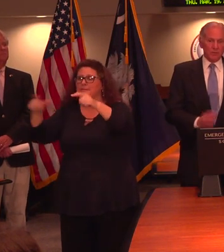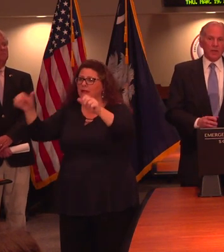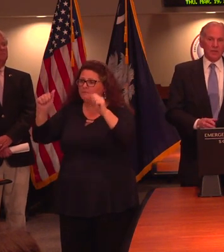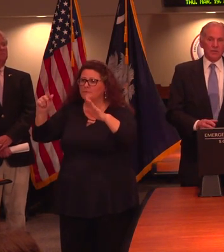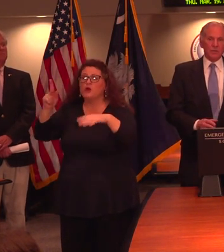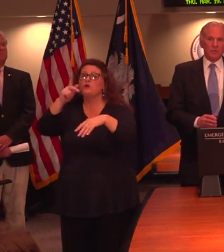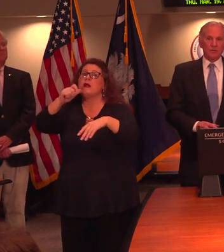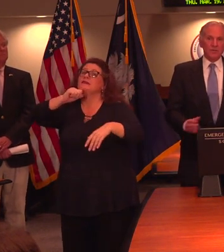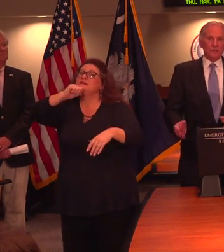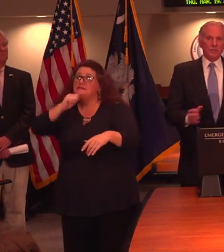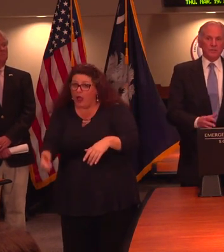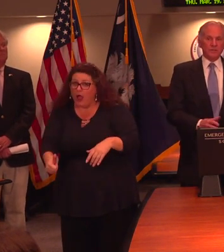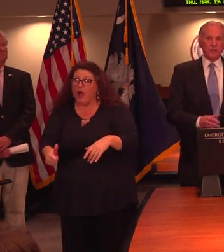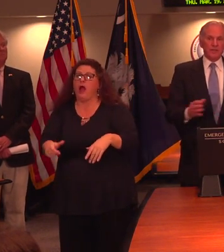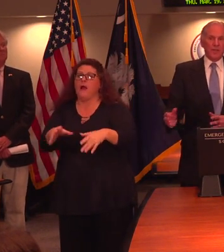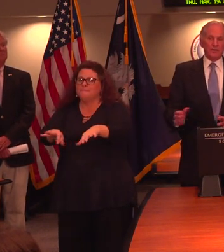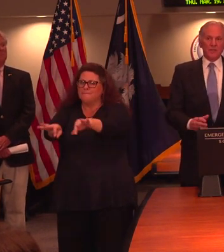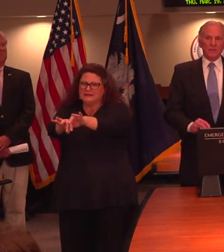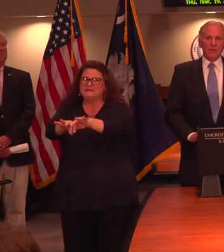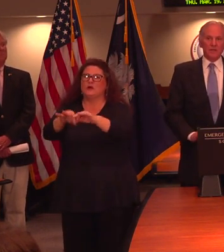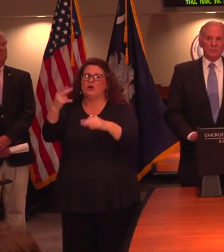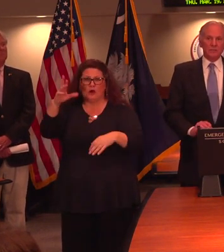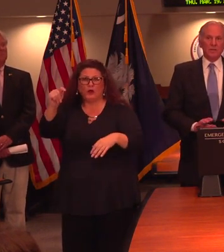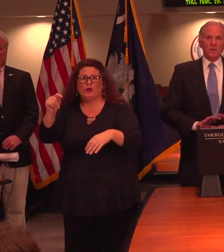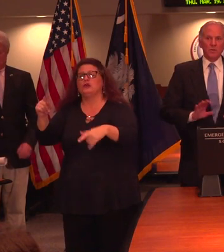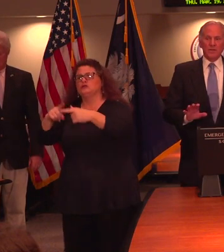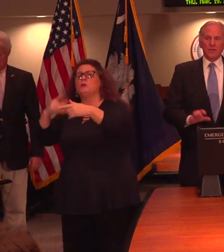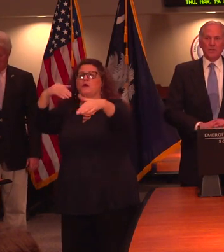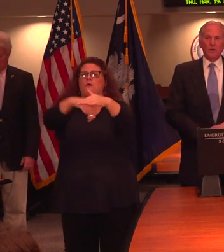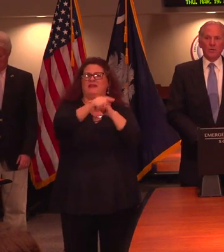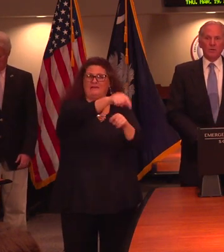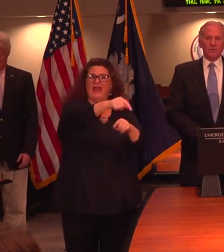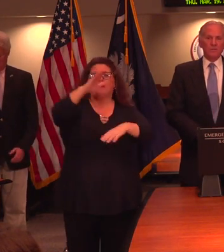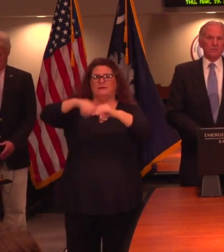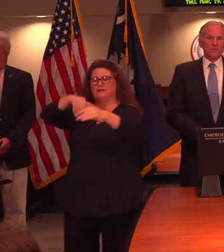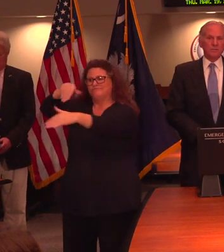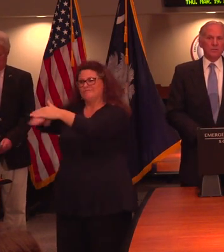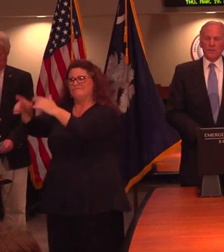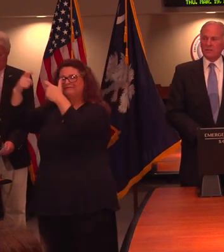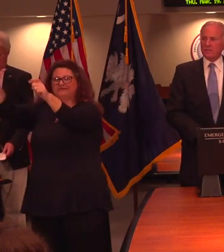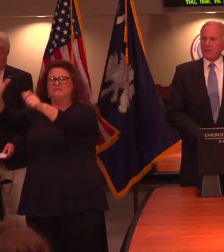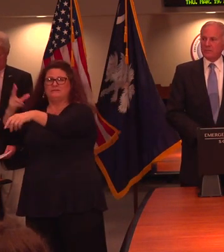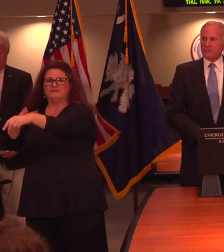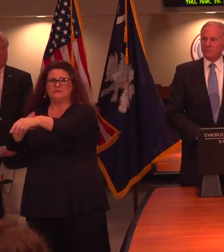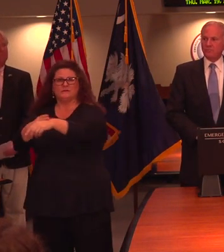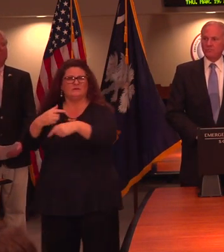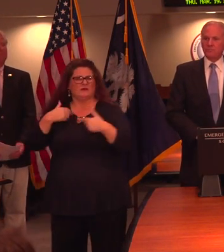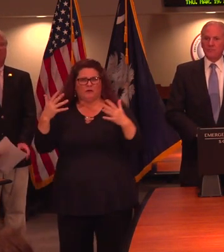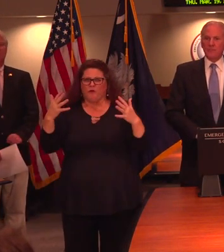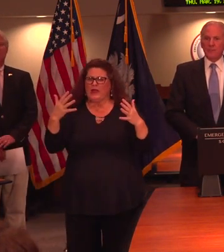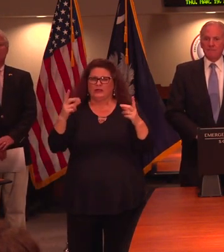are not in critical condition can stay outside of the hospital. We're taking all of those kinds of steps.